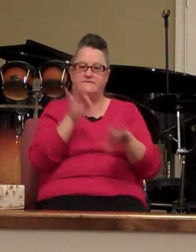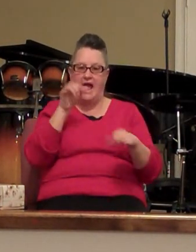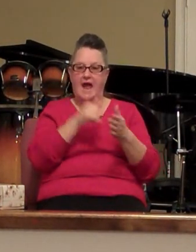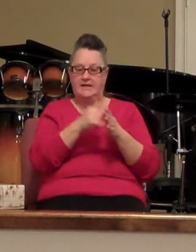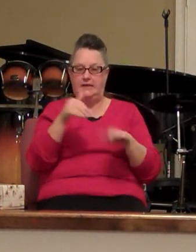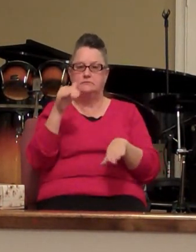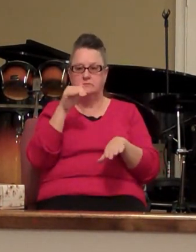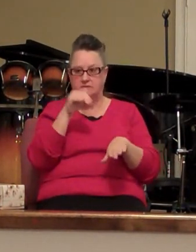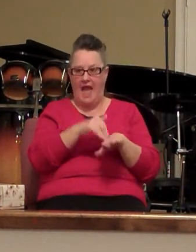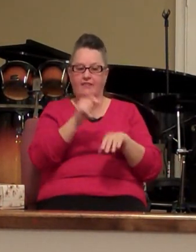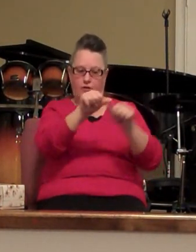the altar